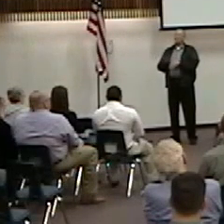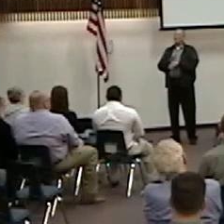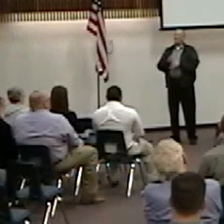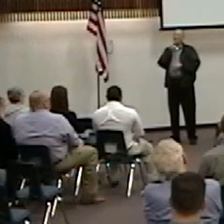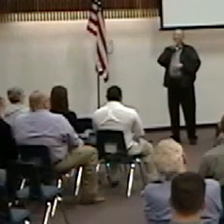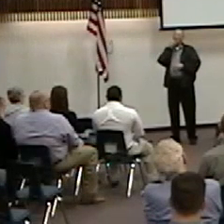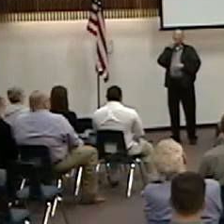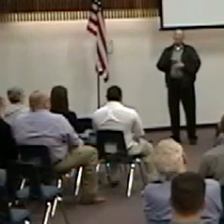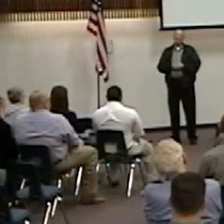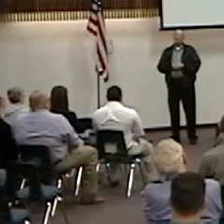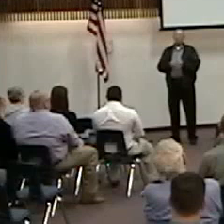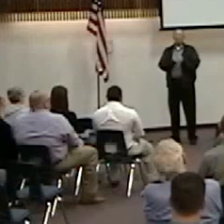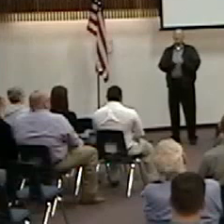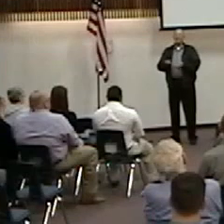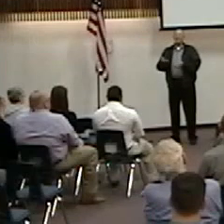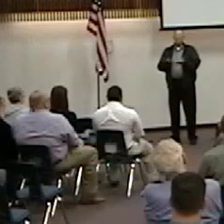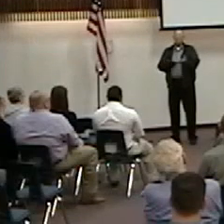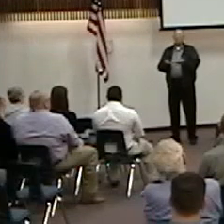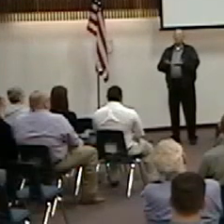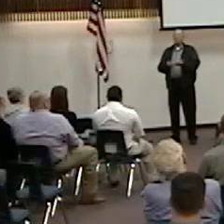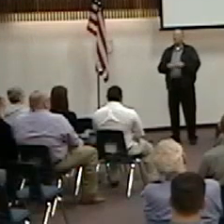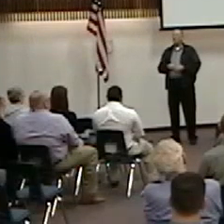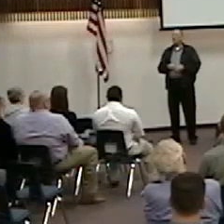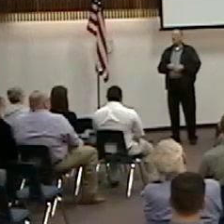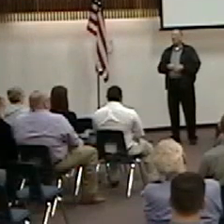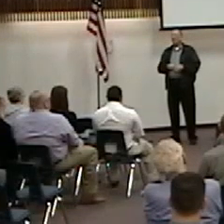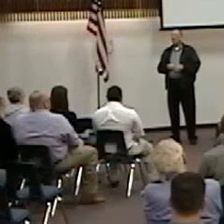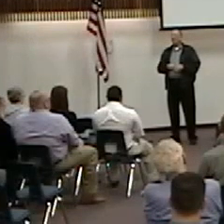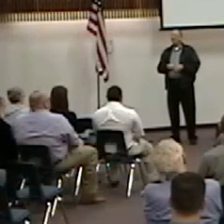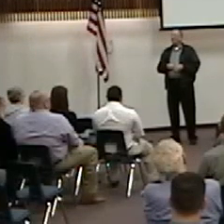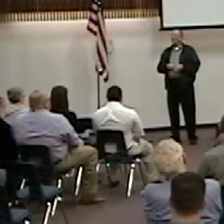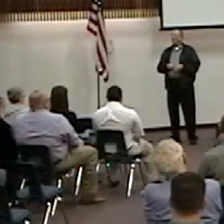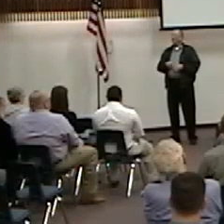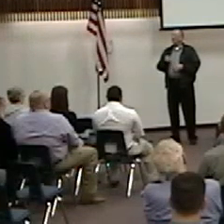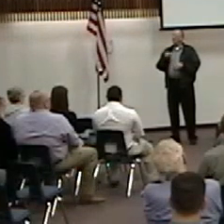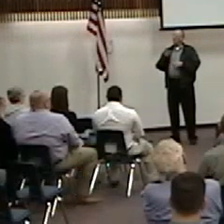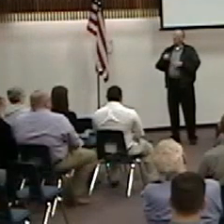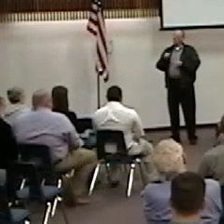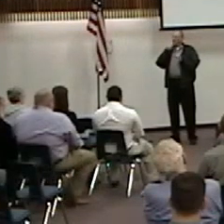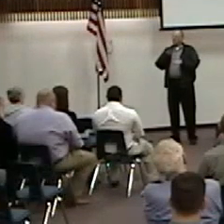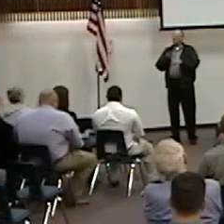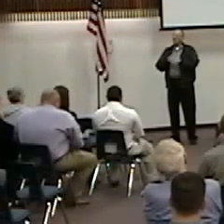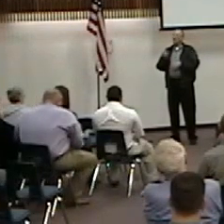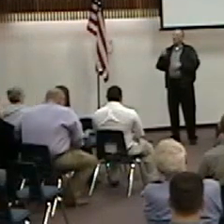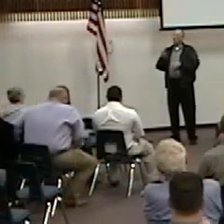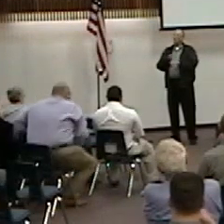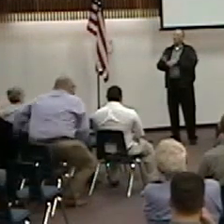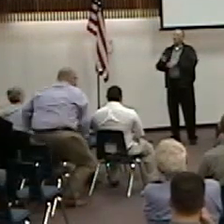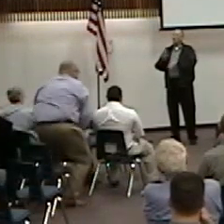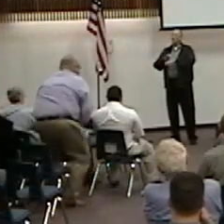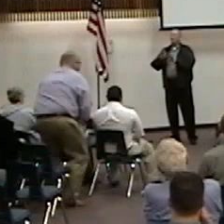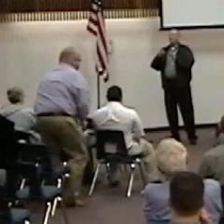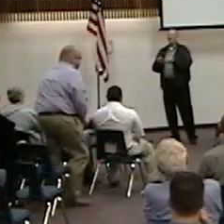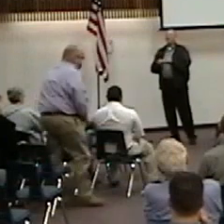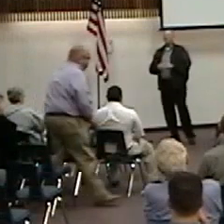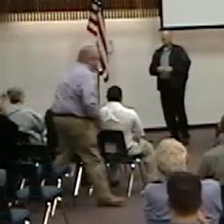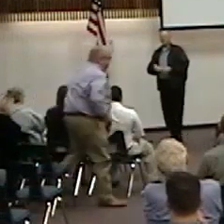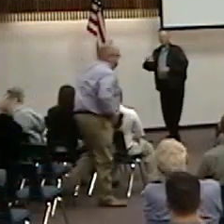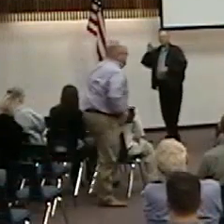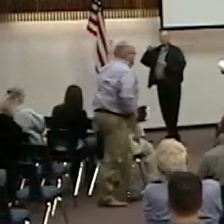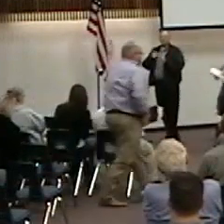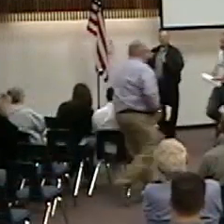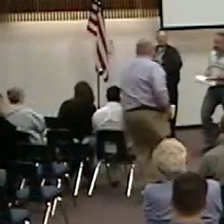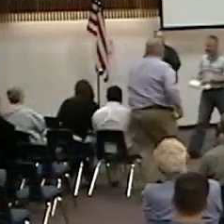home. Together they serve and are blessed daily by the 12th Street Church family. James, preach the word. The word.